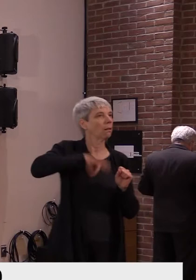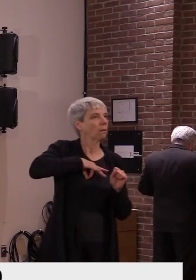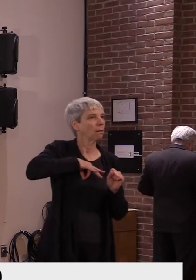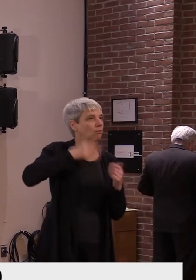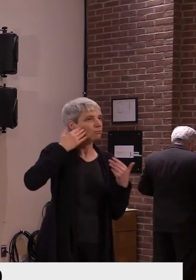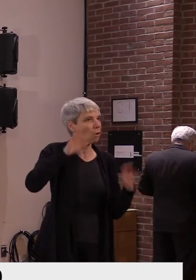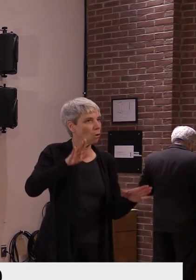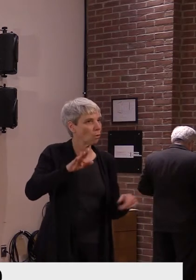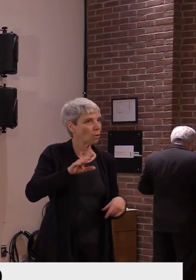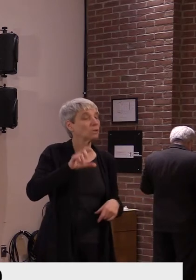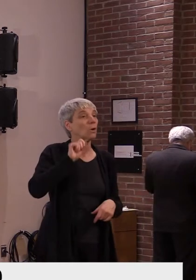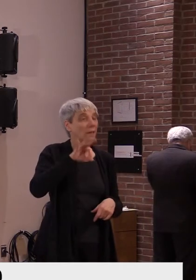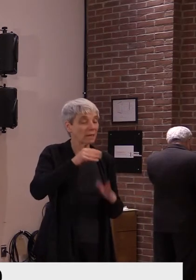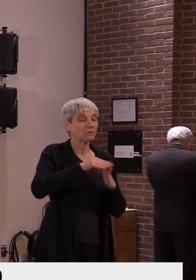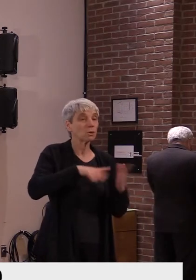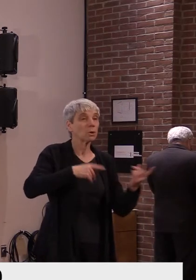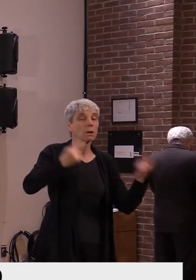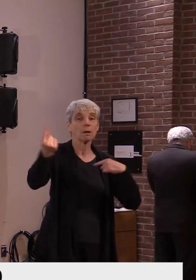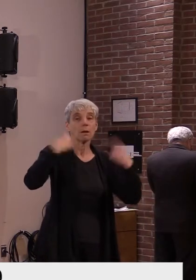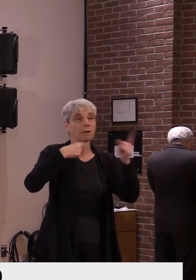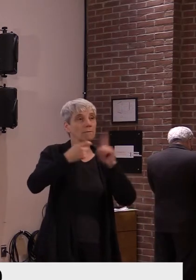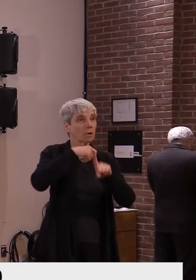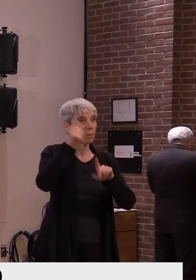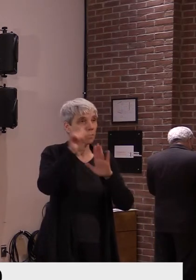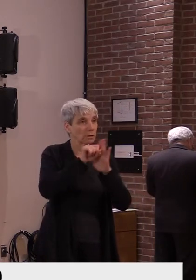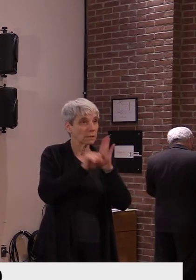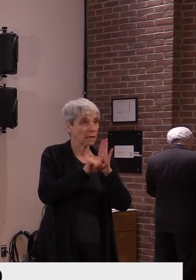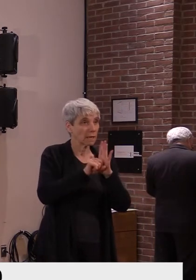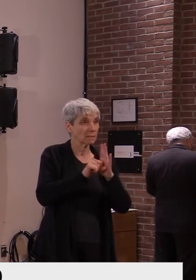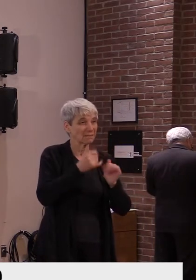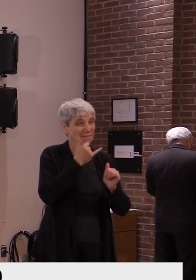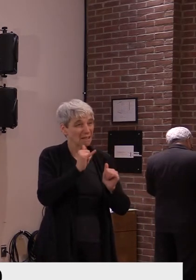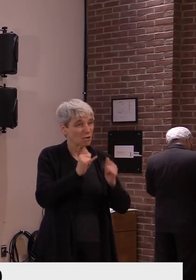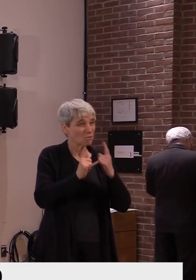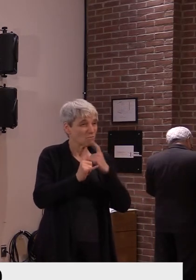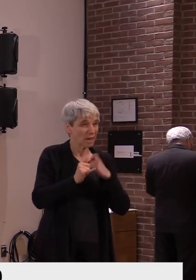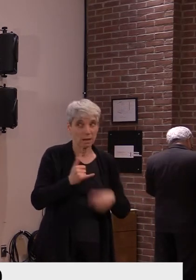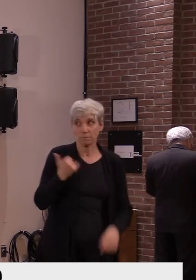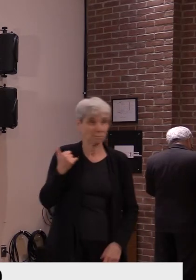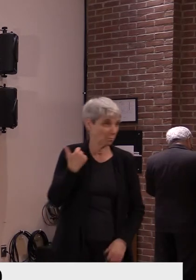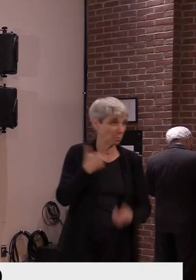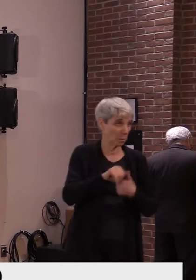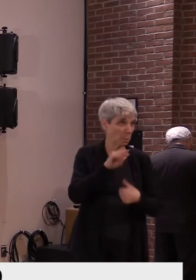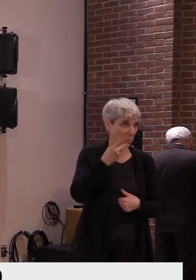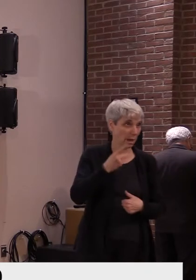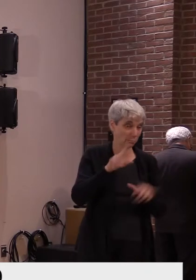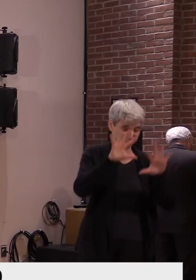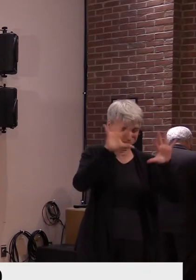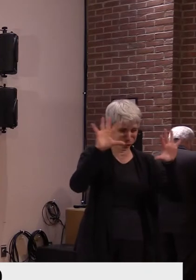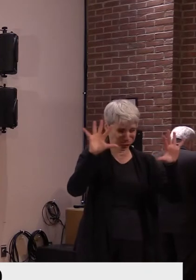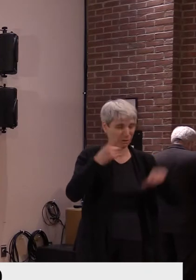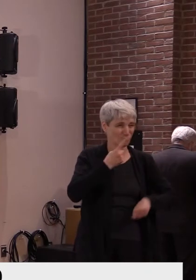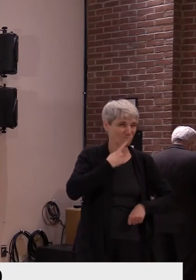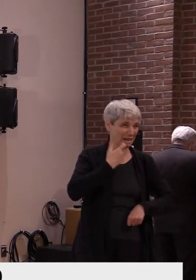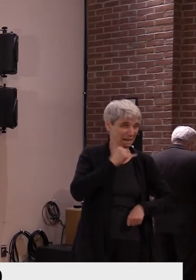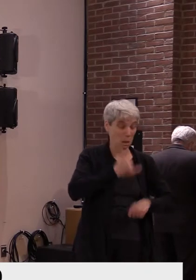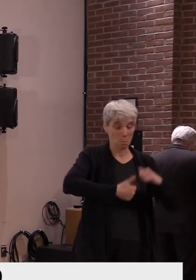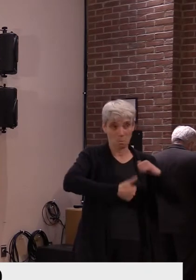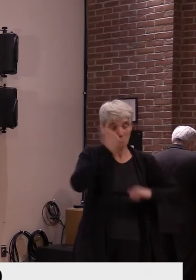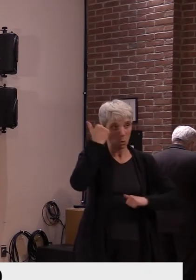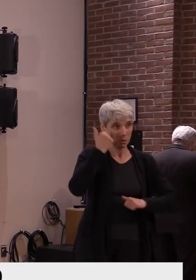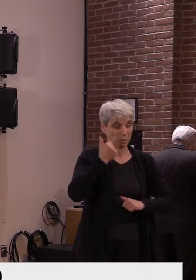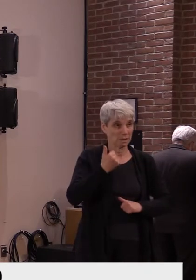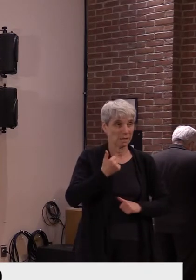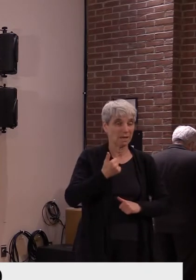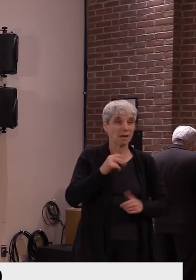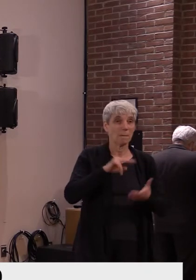uh, higher prevalence, which most of the map as you saw shows, um, it doesn't really matter if you had